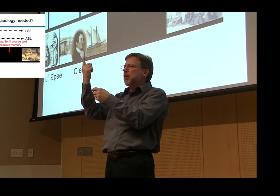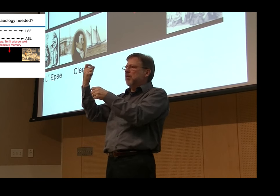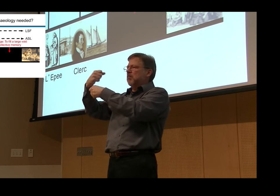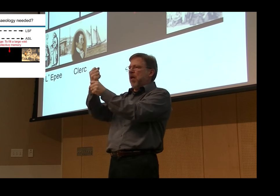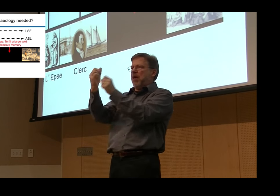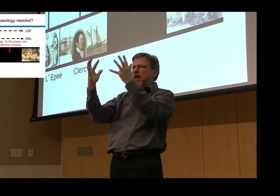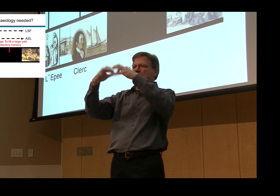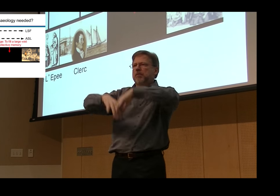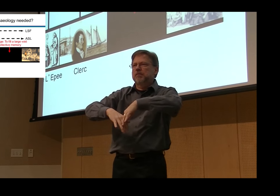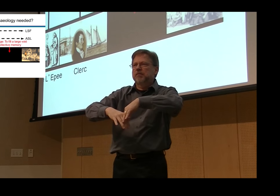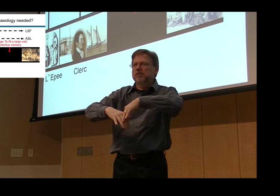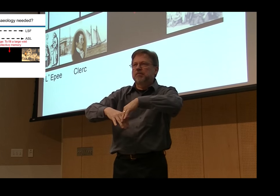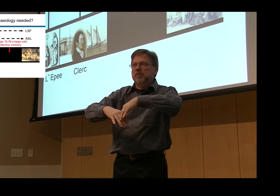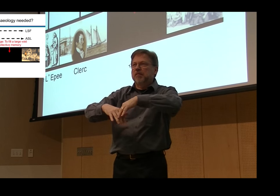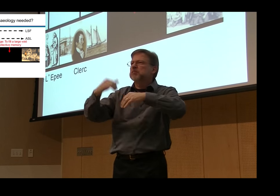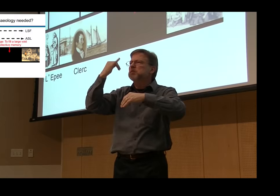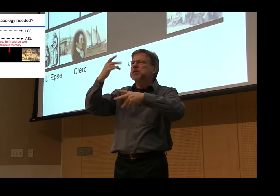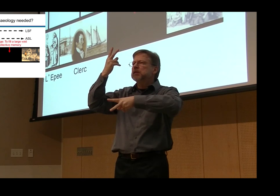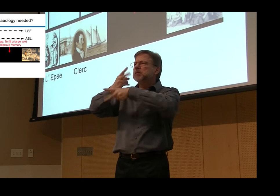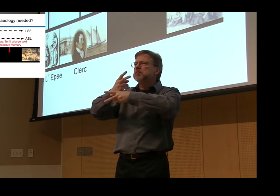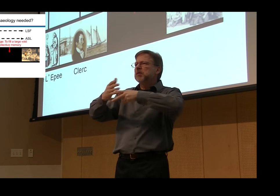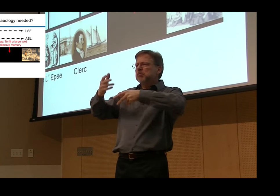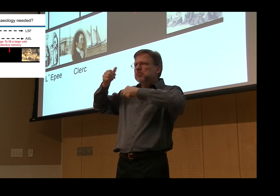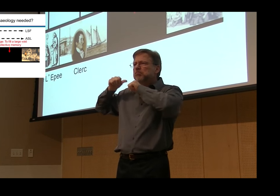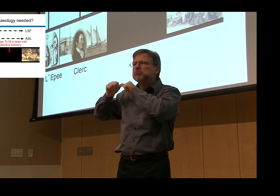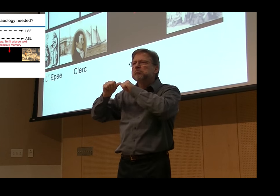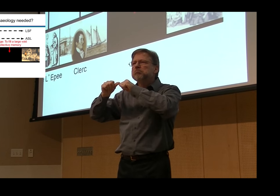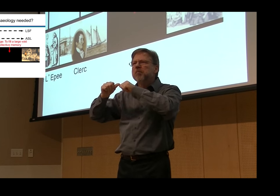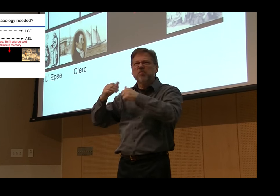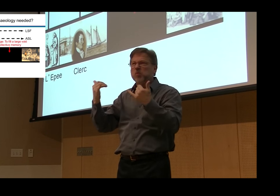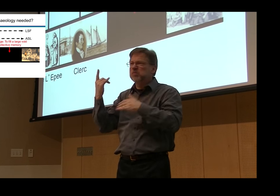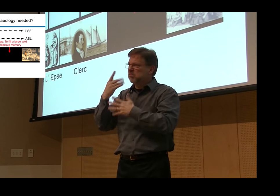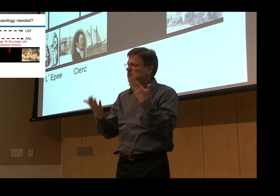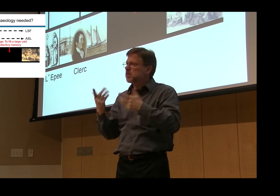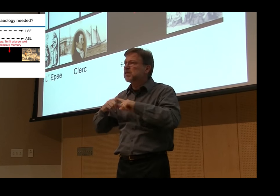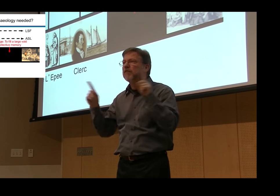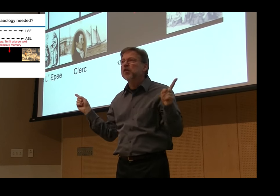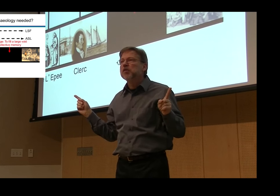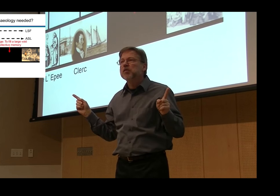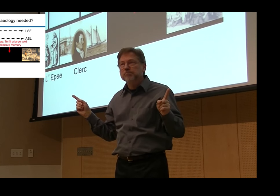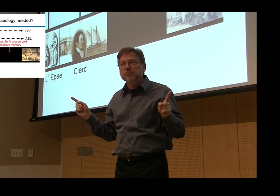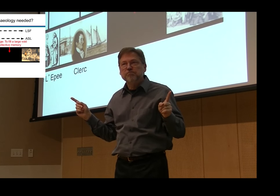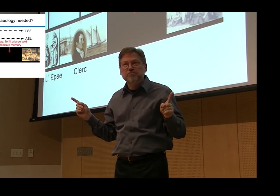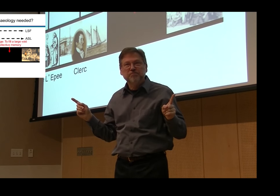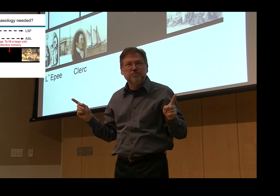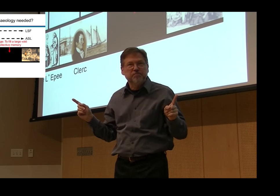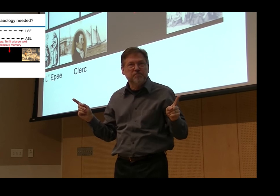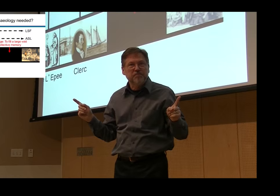what happened prior to the dark period collapsed at the onset of the dark period. What were